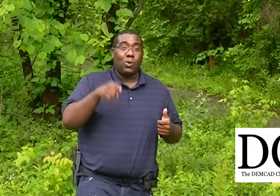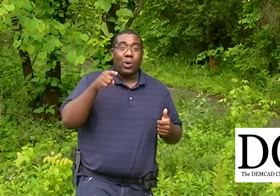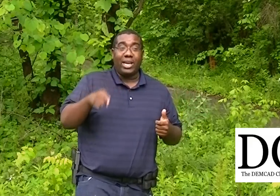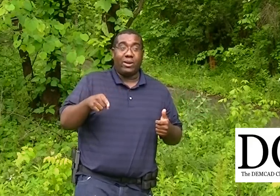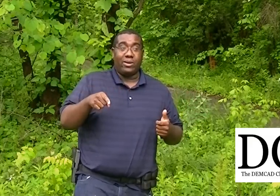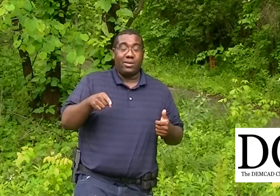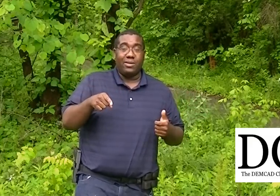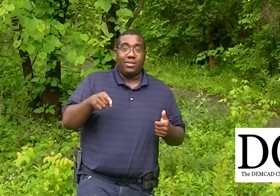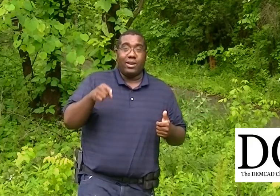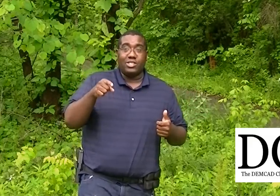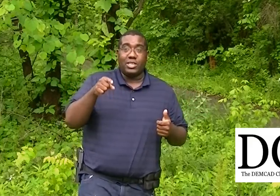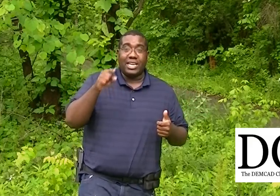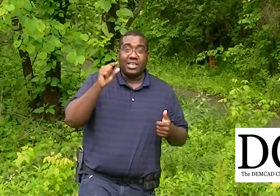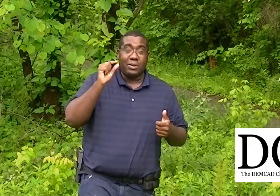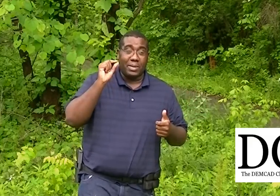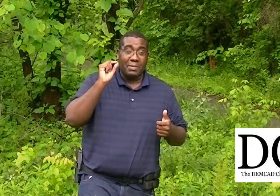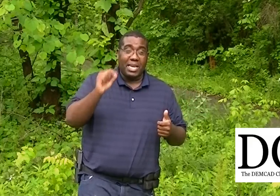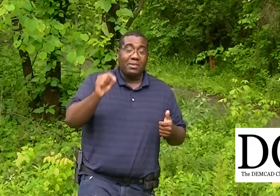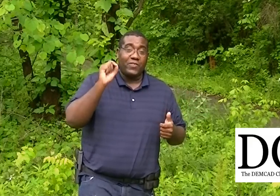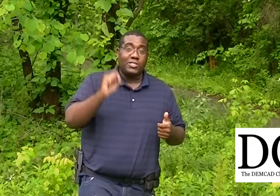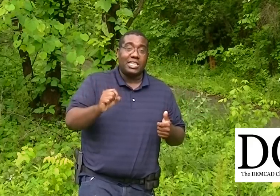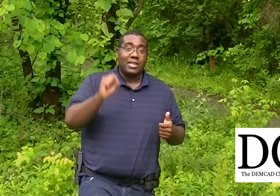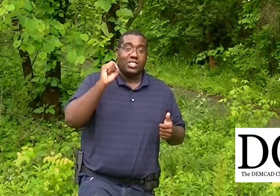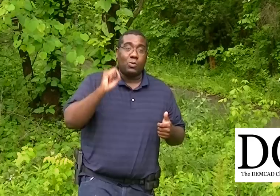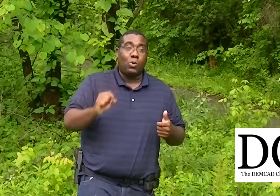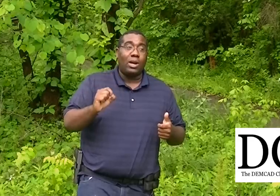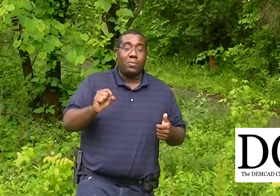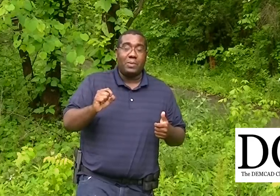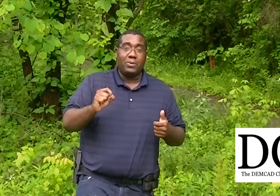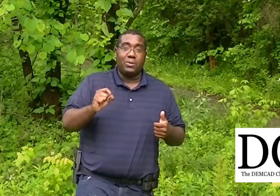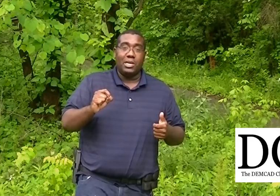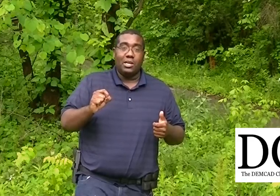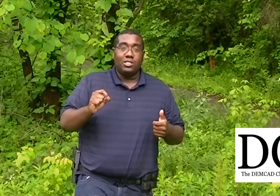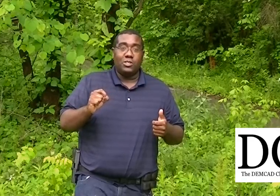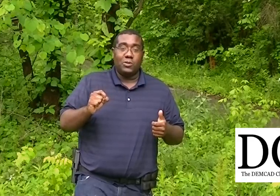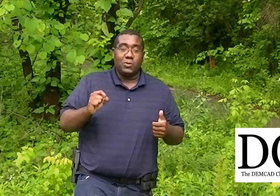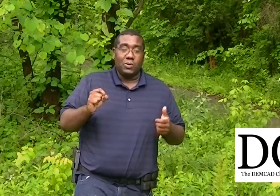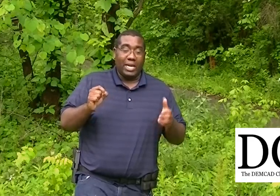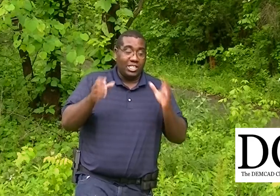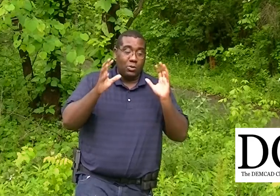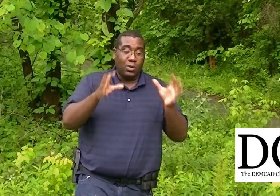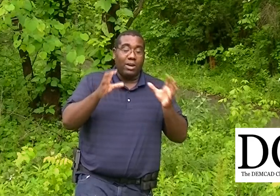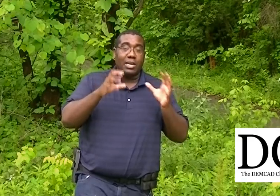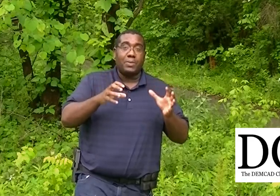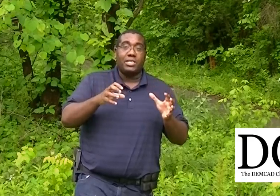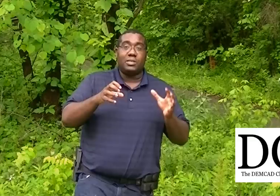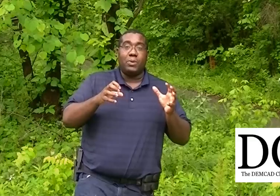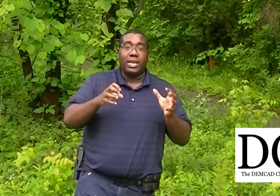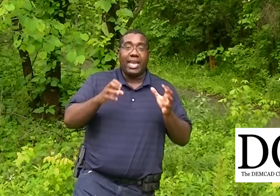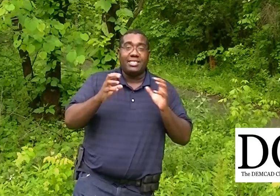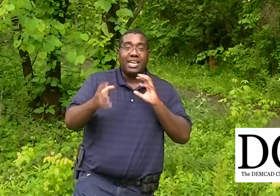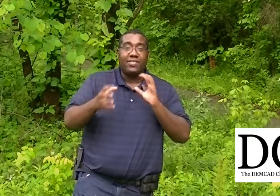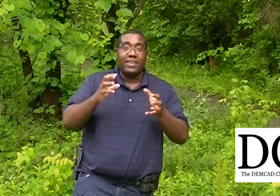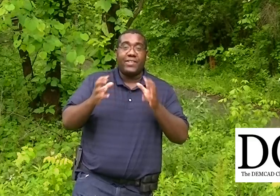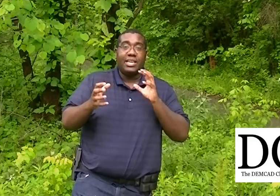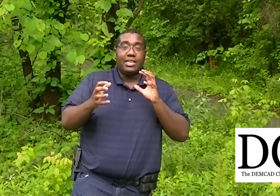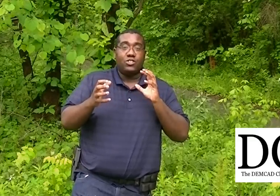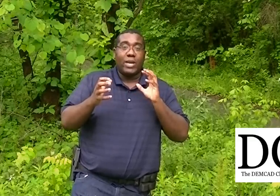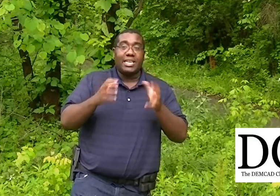required... They actually became the first state to actually require people to... actually require companies to put an anti-theft tracking